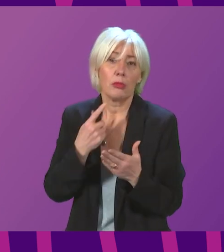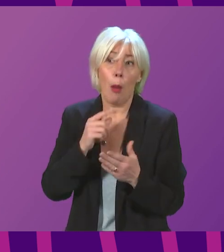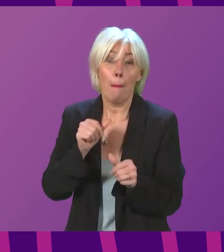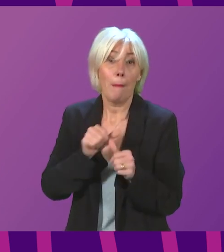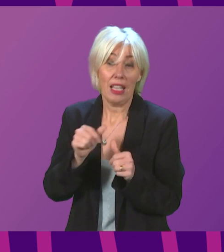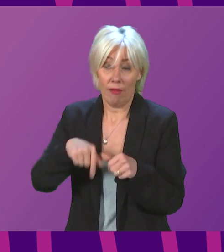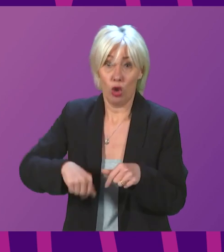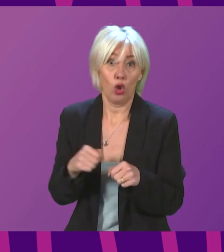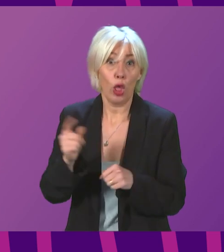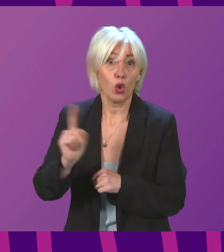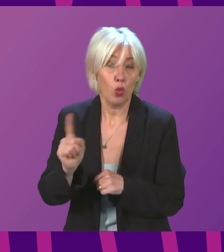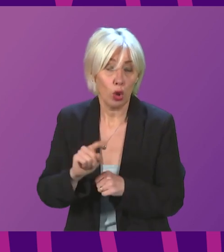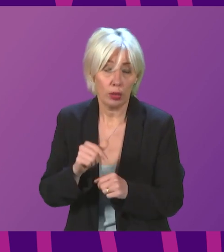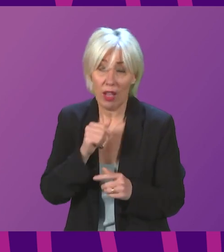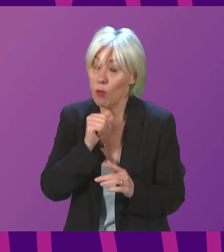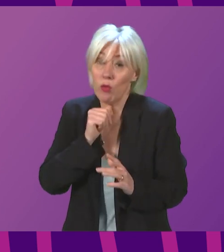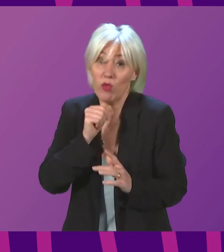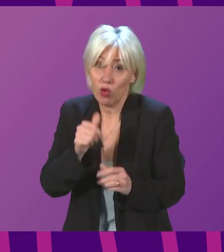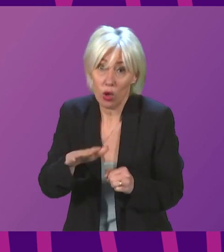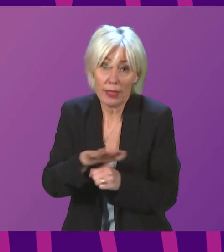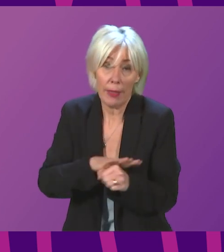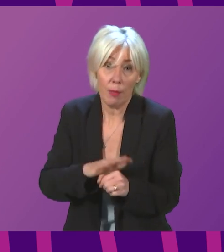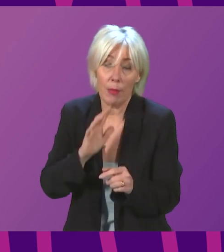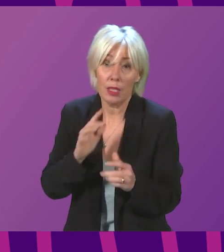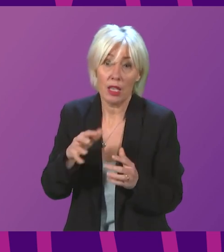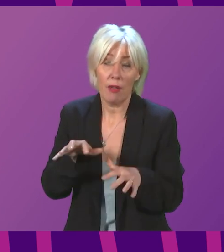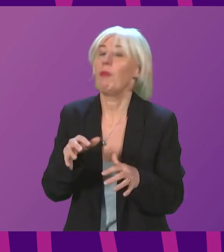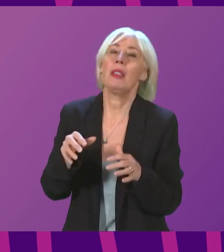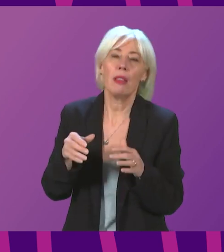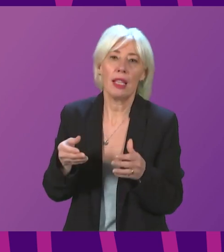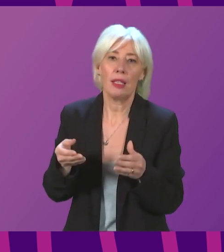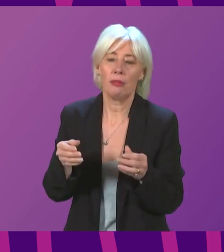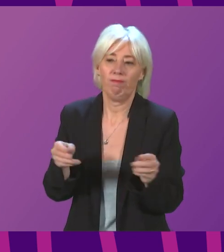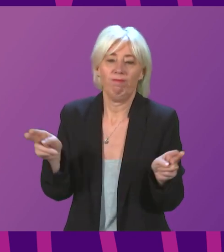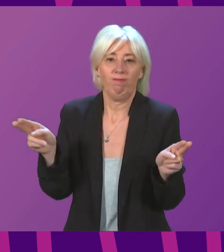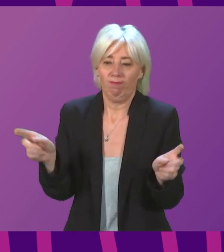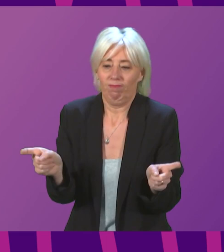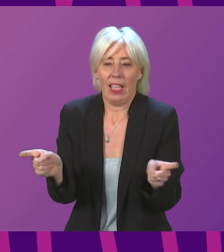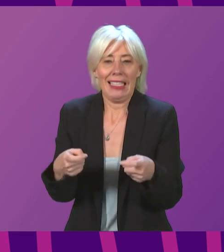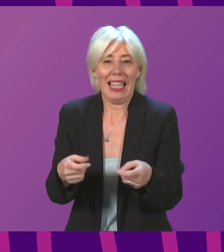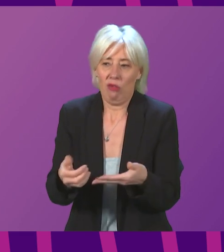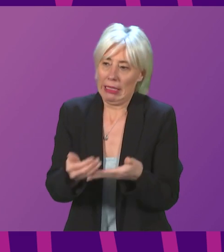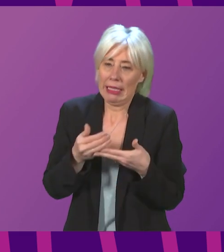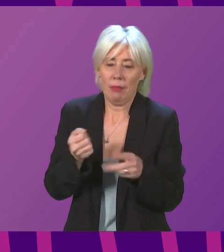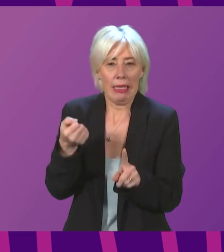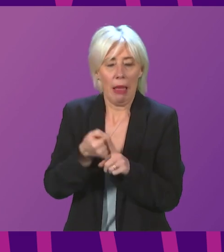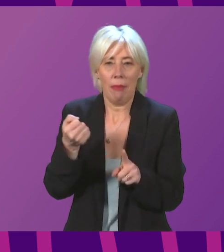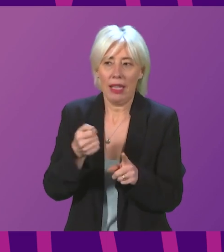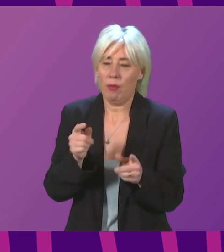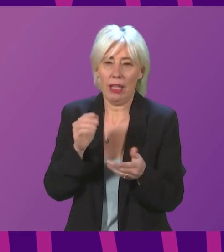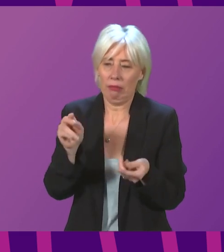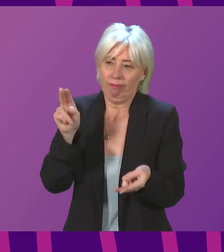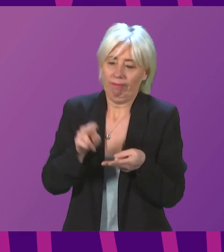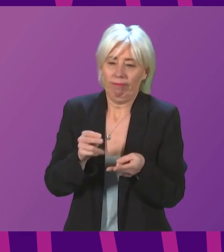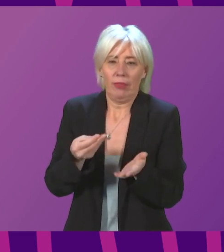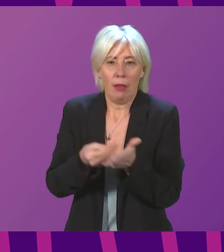Scotland if we hadn't been in a position of having austerity imposed on us with all of the impact on individuals and communities of austerity